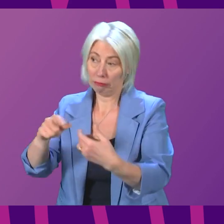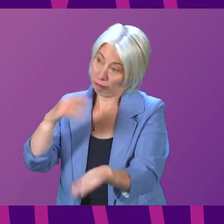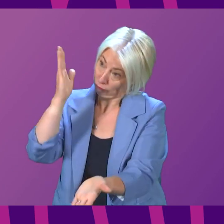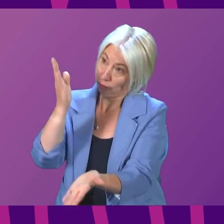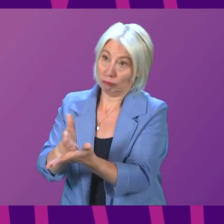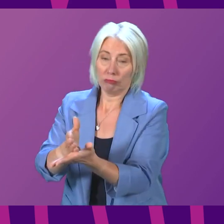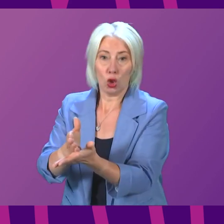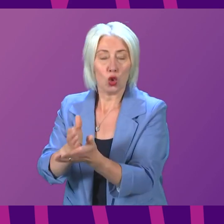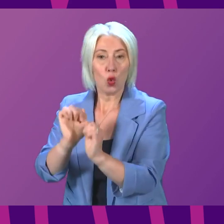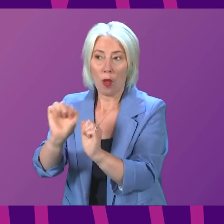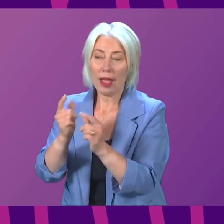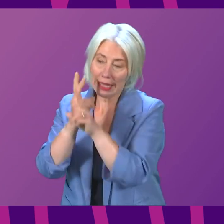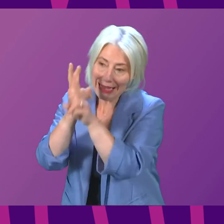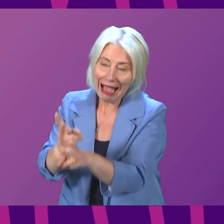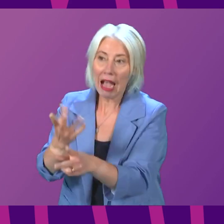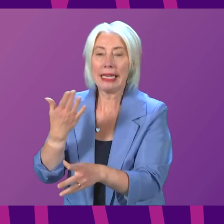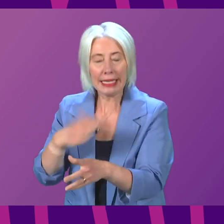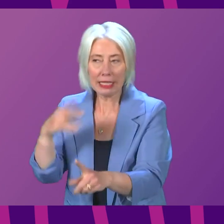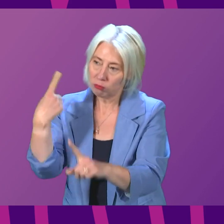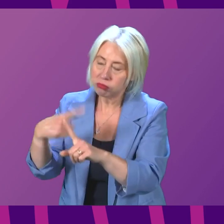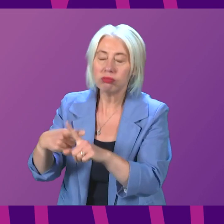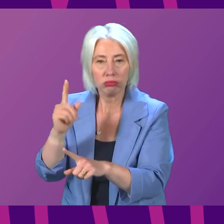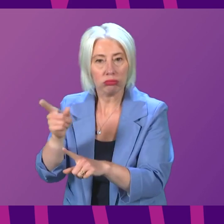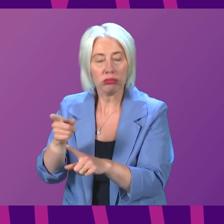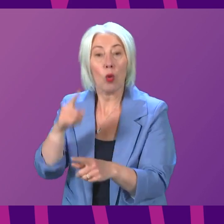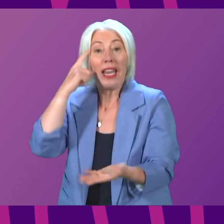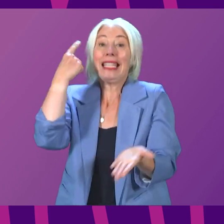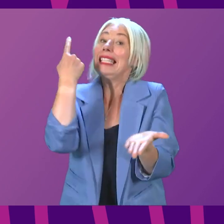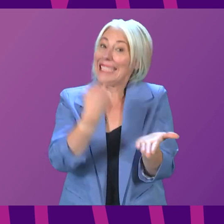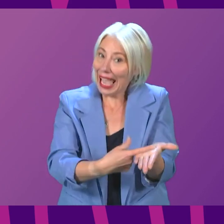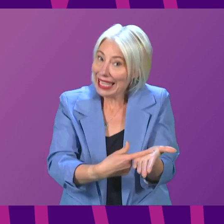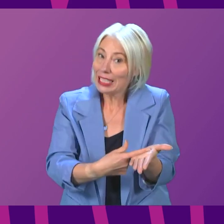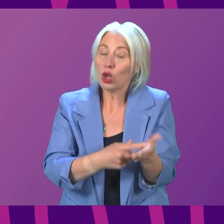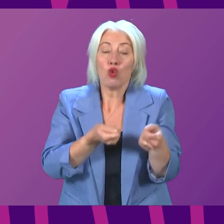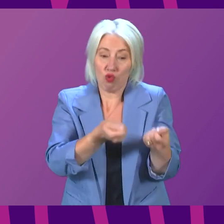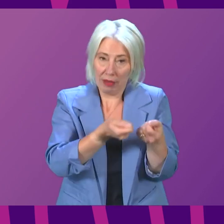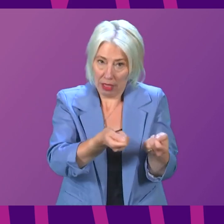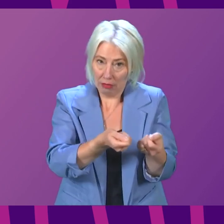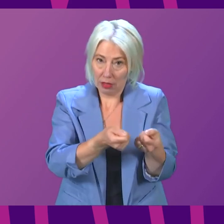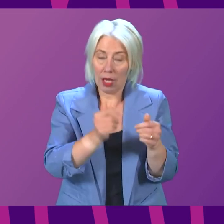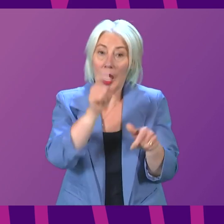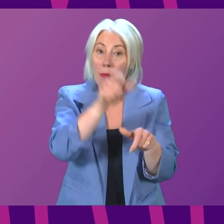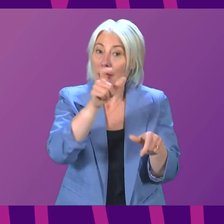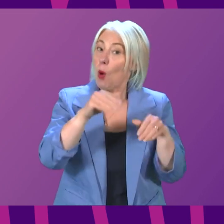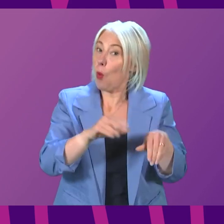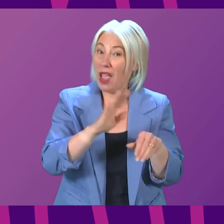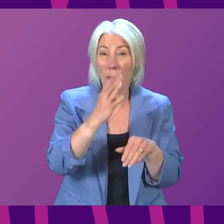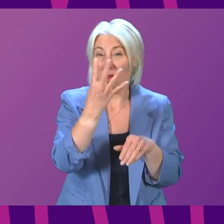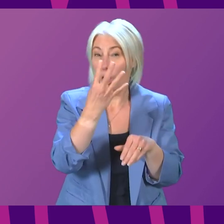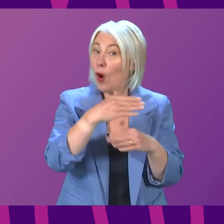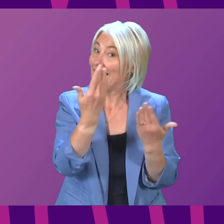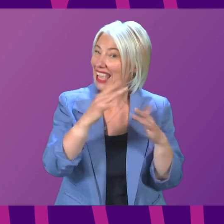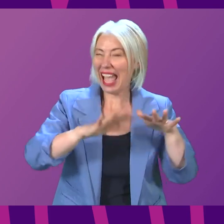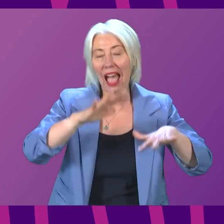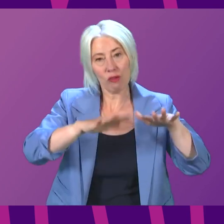patients receive the care they need quickly. As I said a moment ago, once a decision to treat is made, patients wait on average just four days to